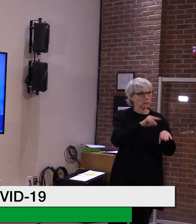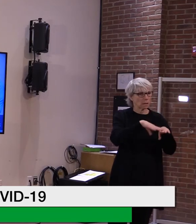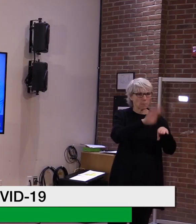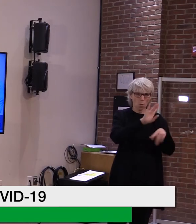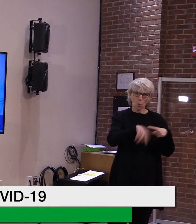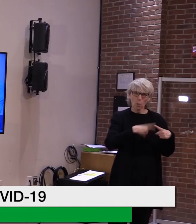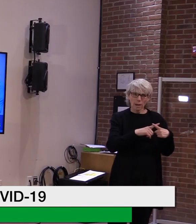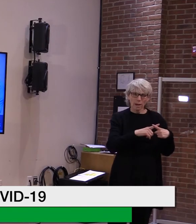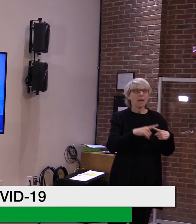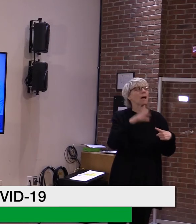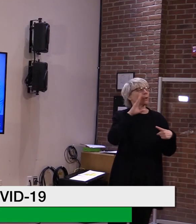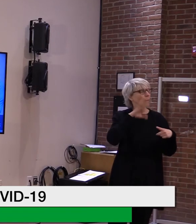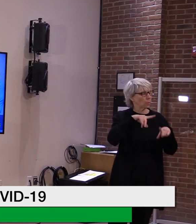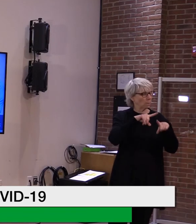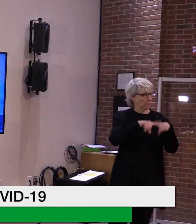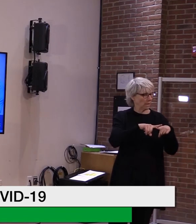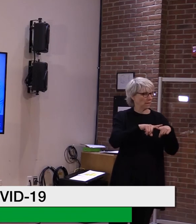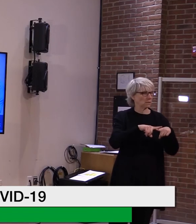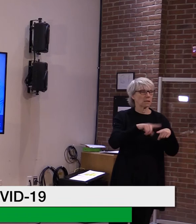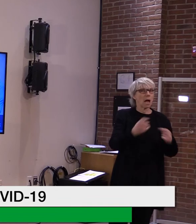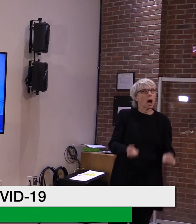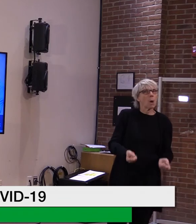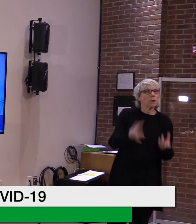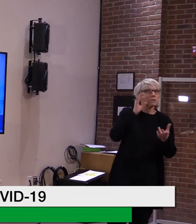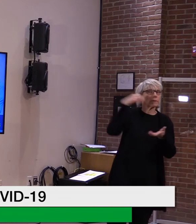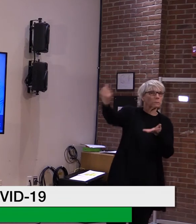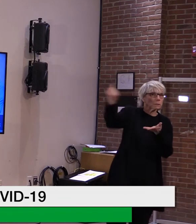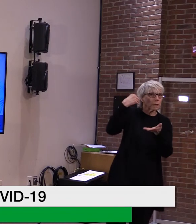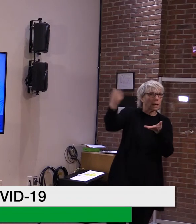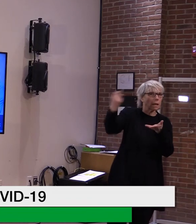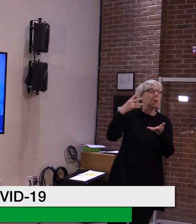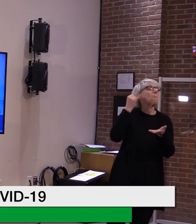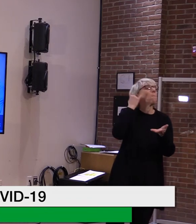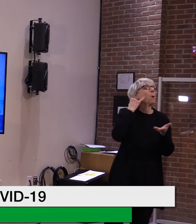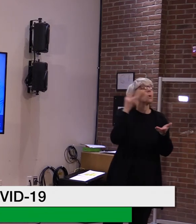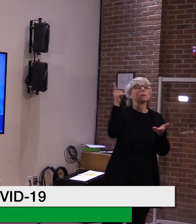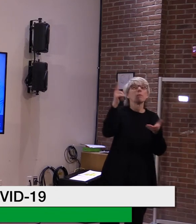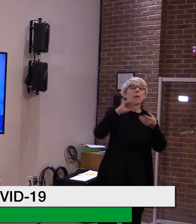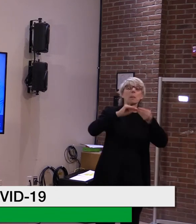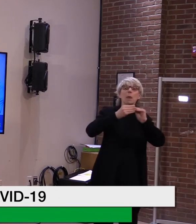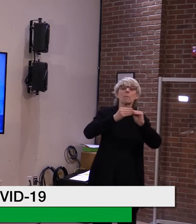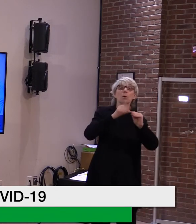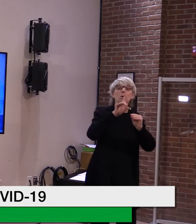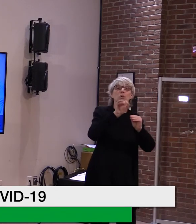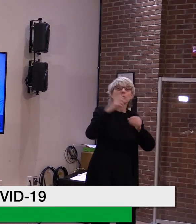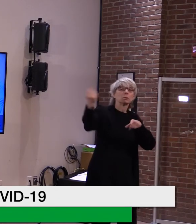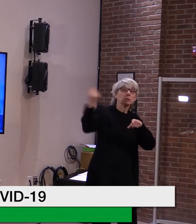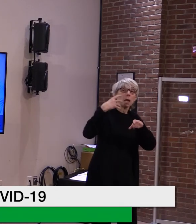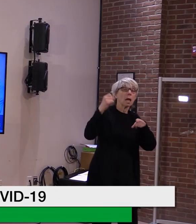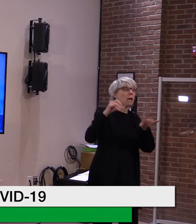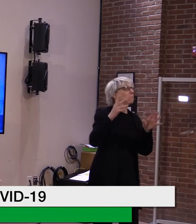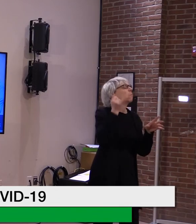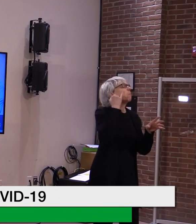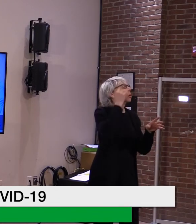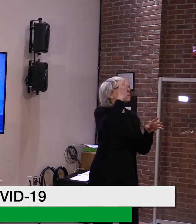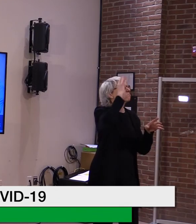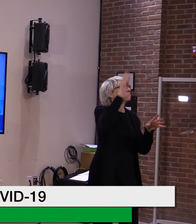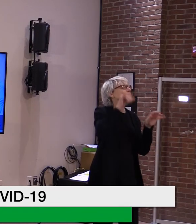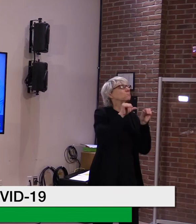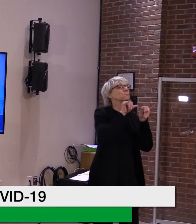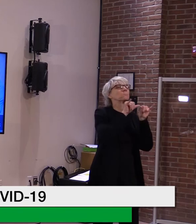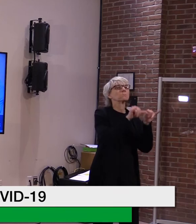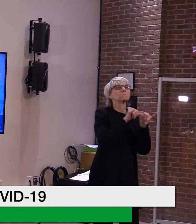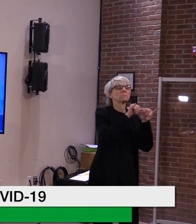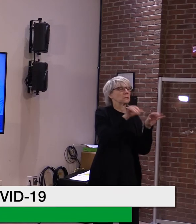but if vaccine supply stayed as it is right now, do you have any idea when those groups would be able to start becoming eligible to register,